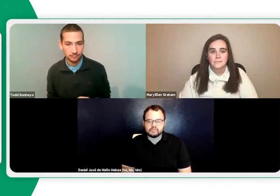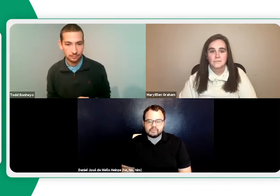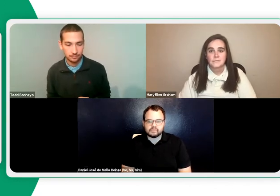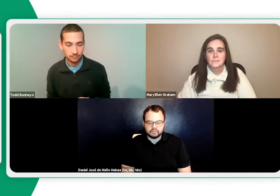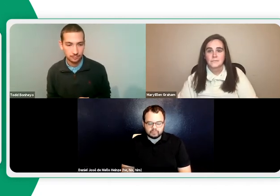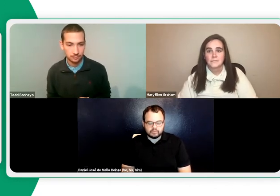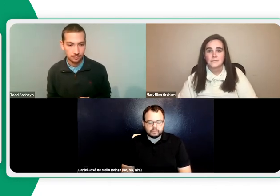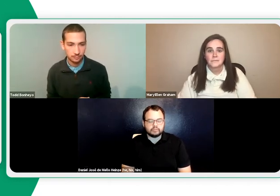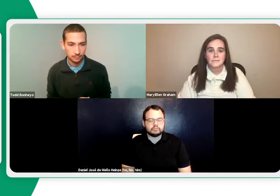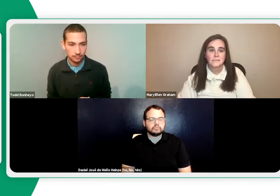Next slide, please.